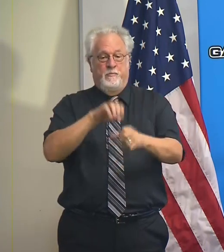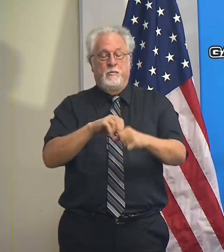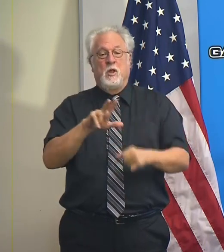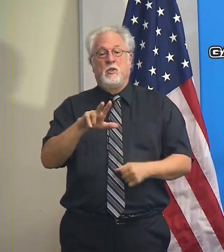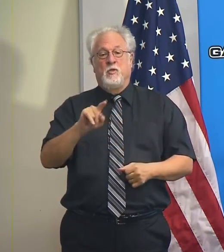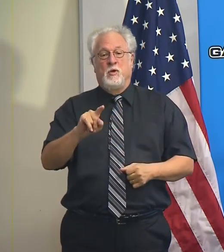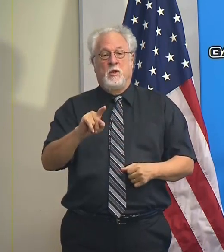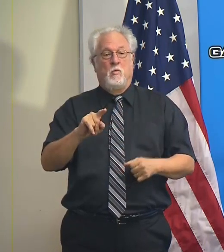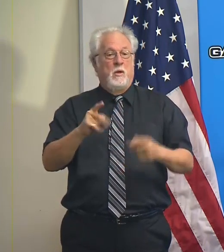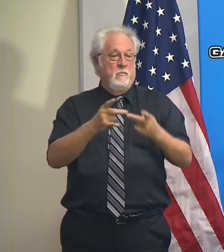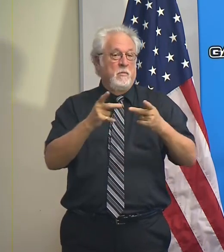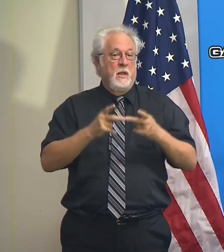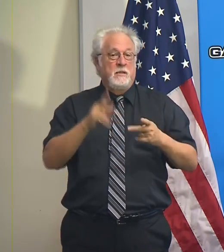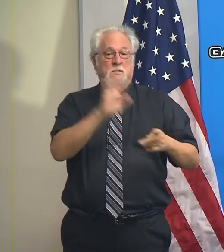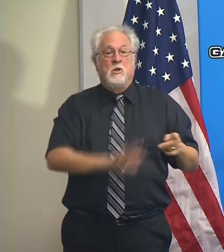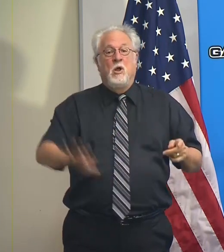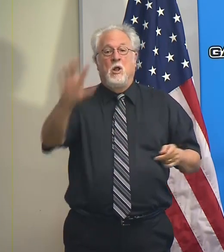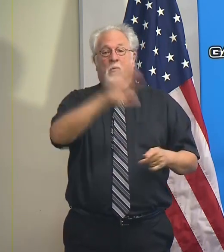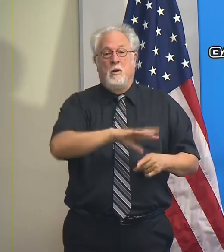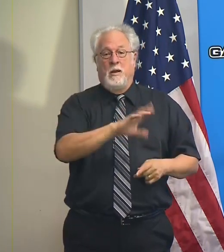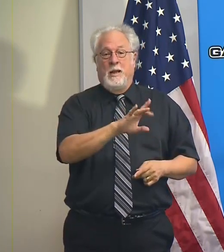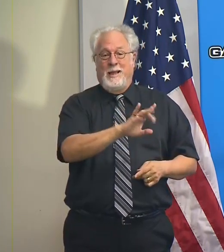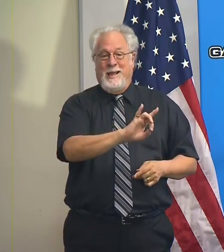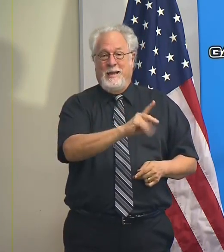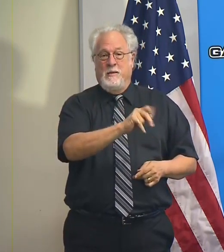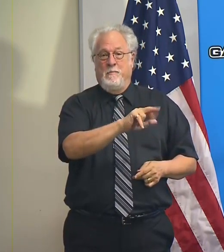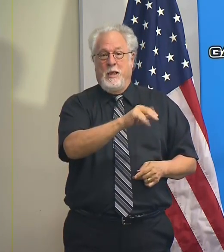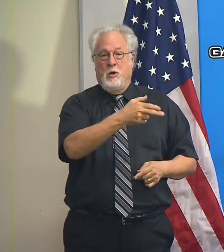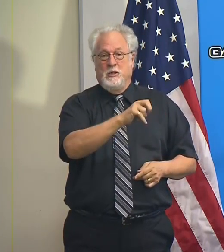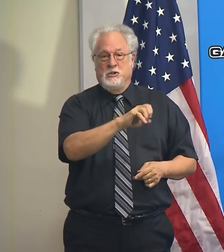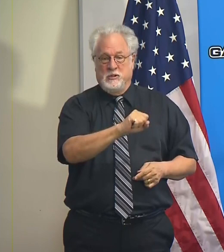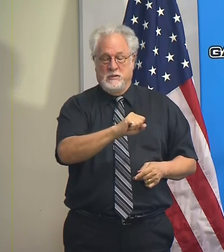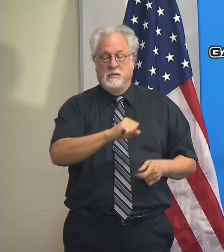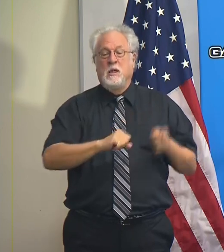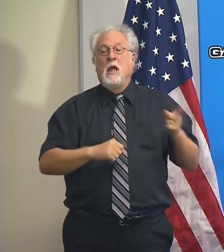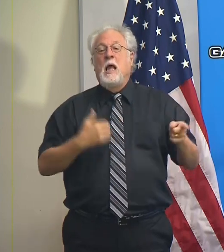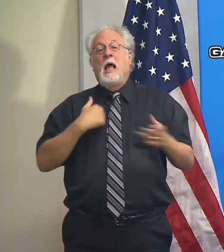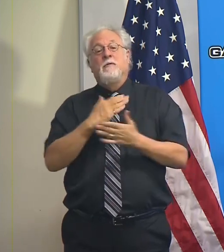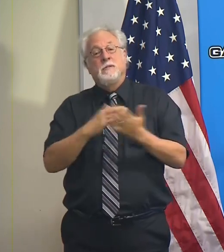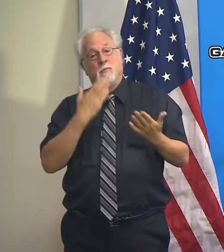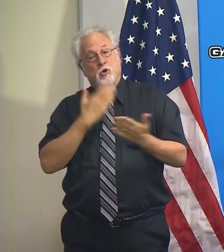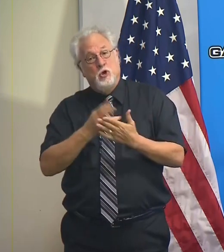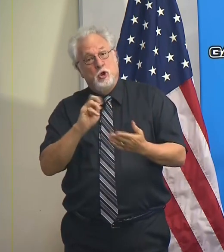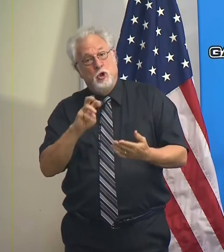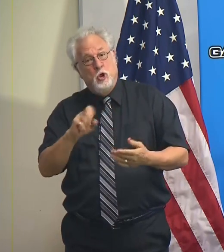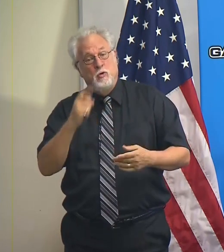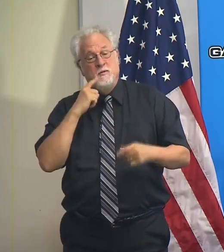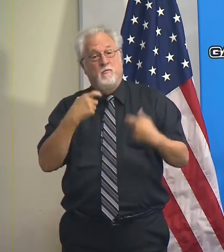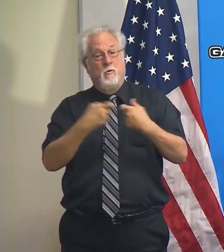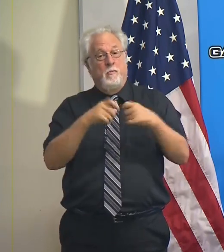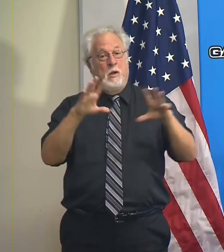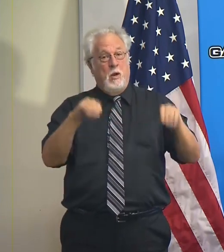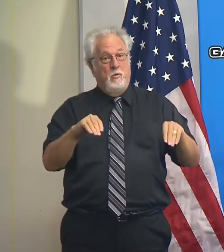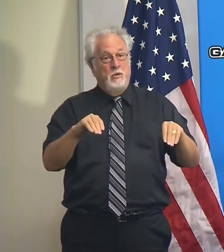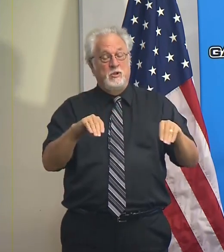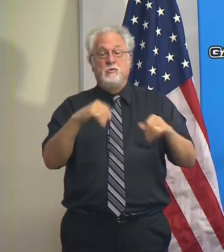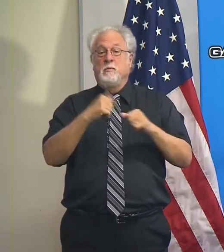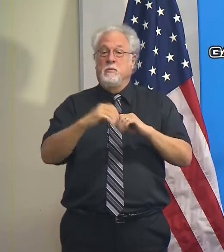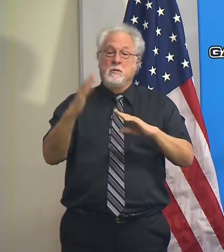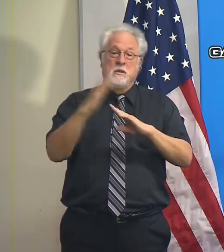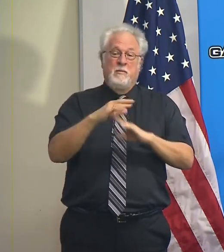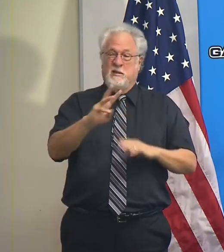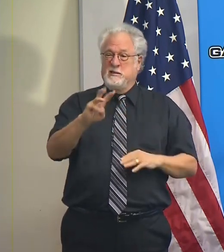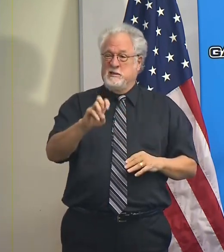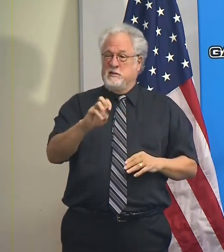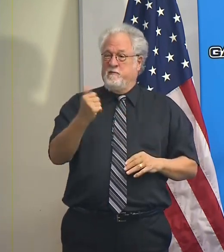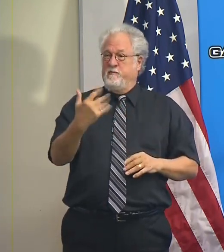31 sites across eight parishes. We have some good news on the power outage. You remember at the peak, it was